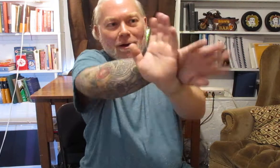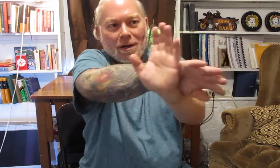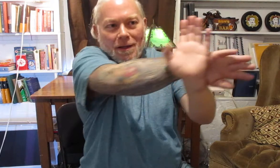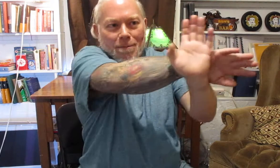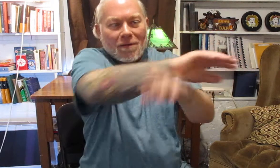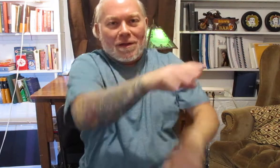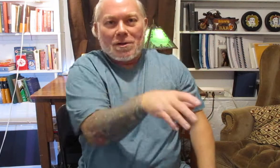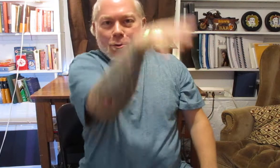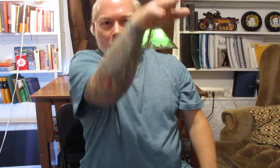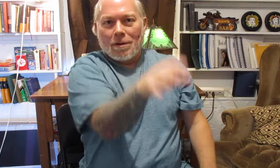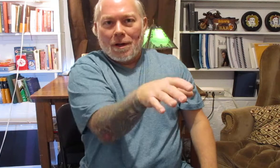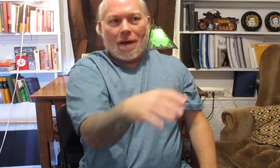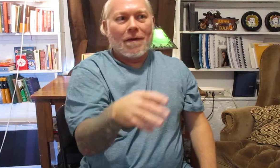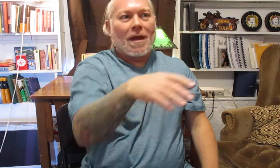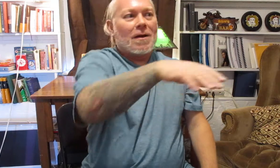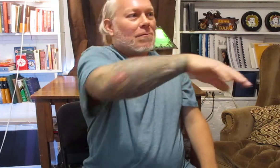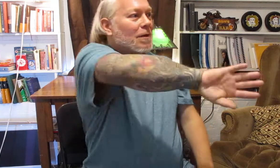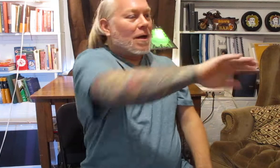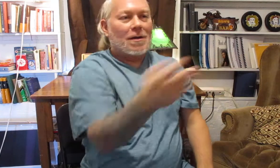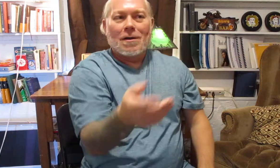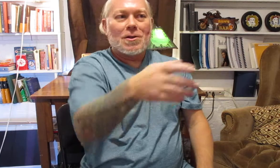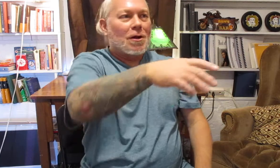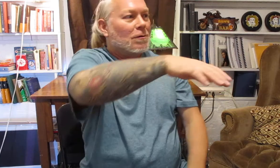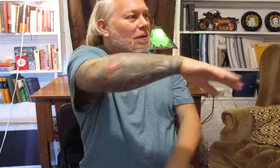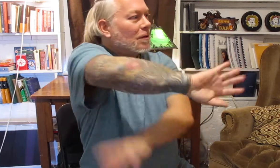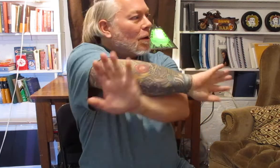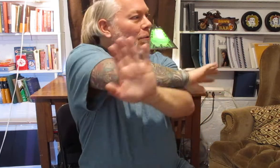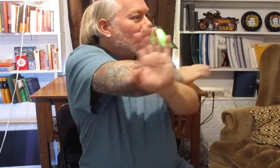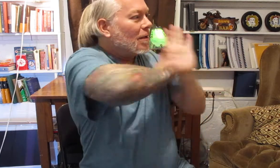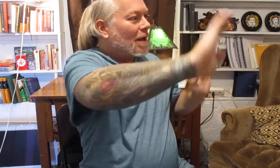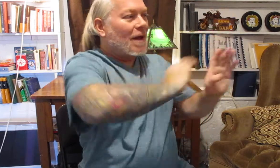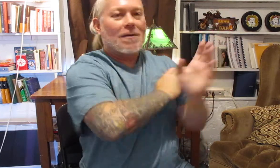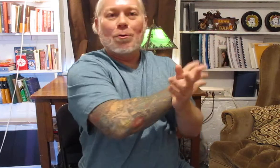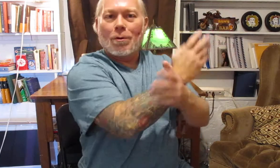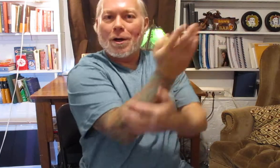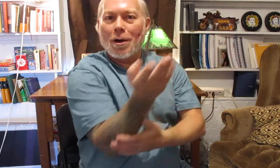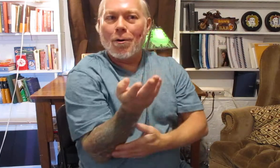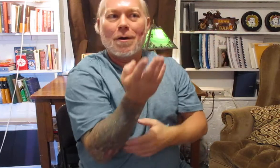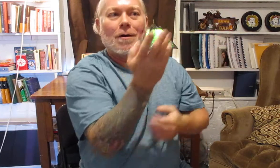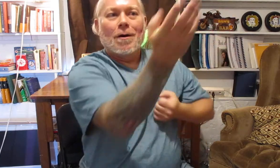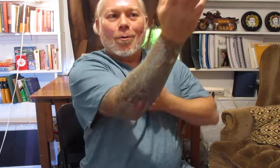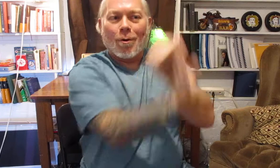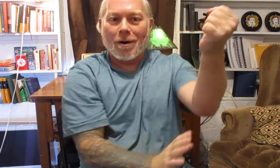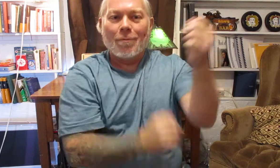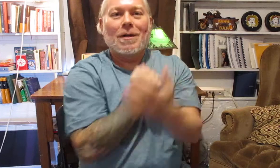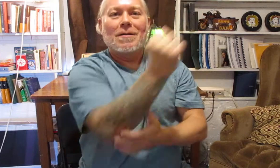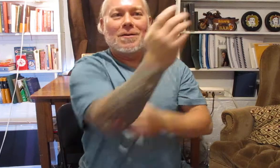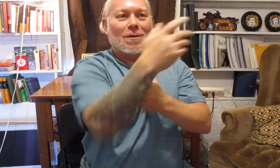hook they move the tool and then that kind of shows us oh we need to let that tool go or we need to